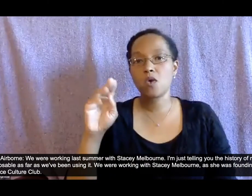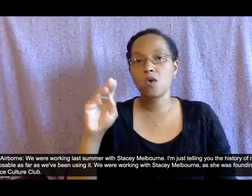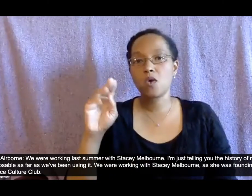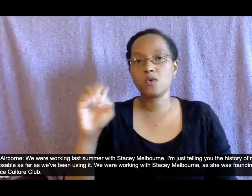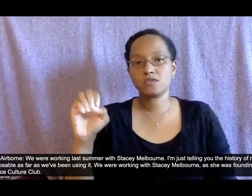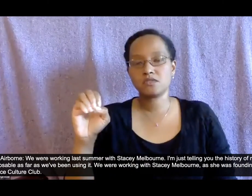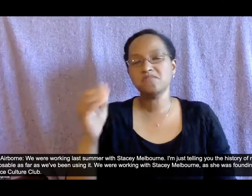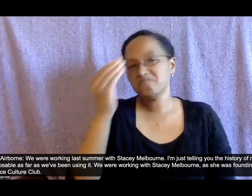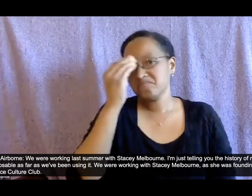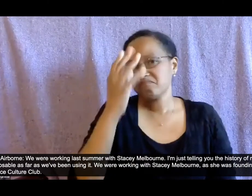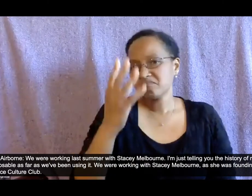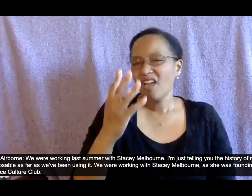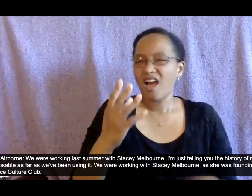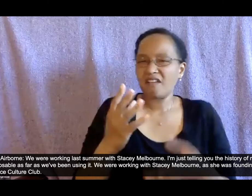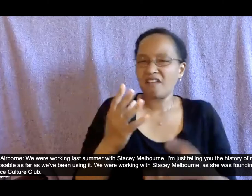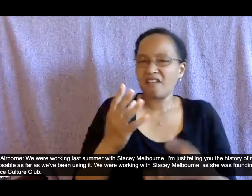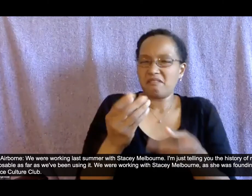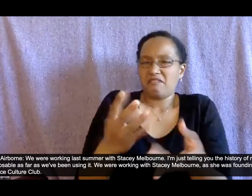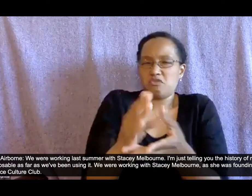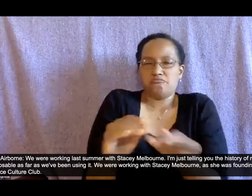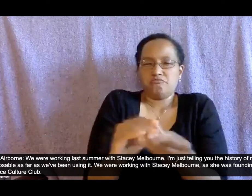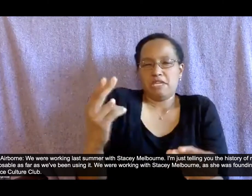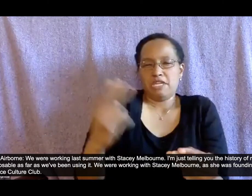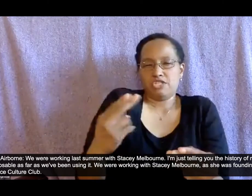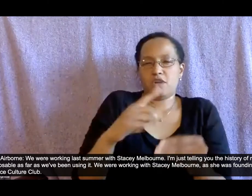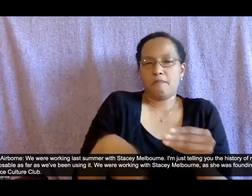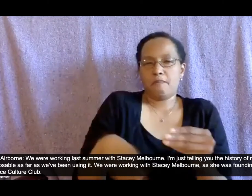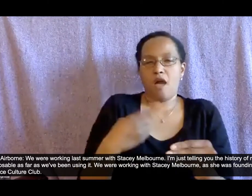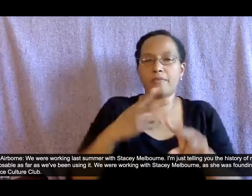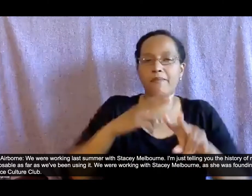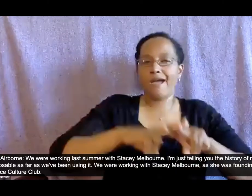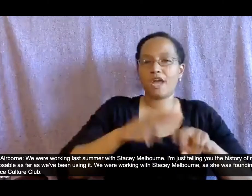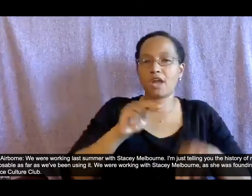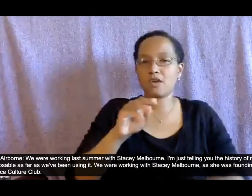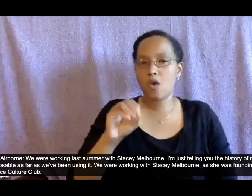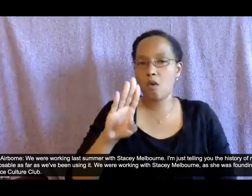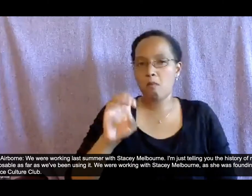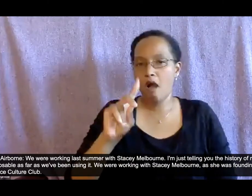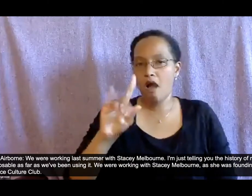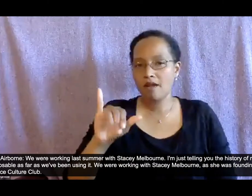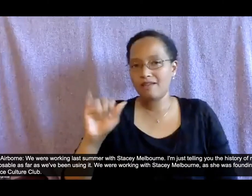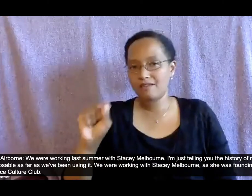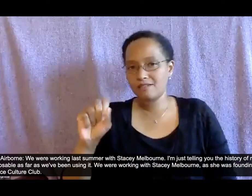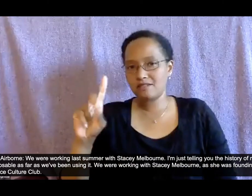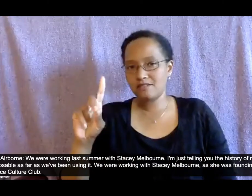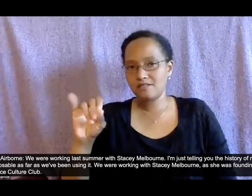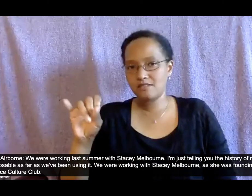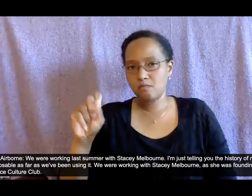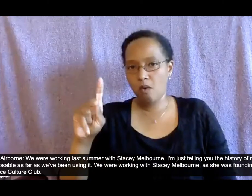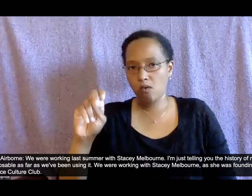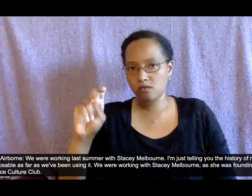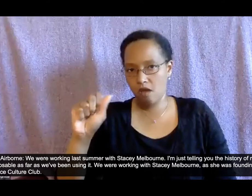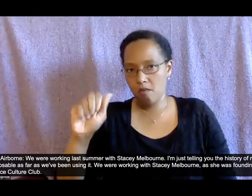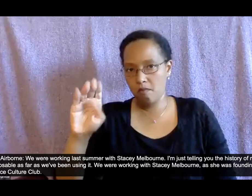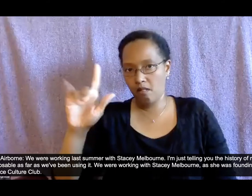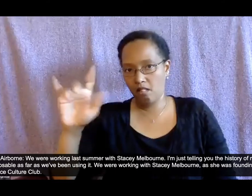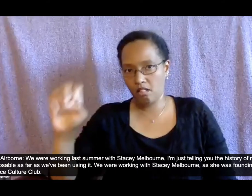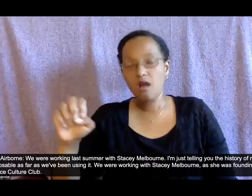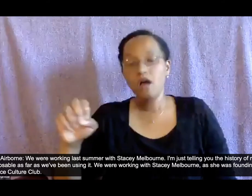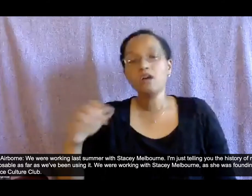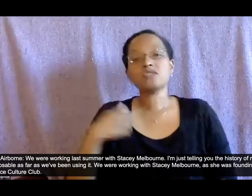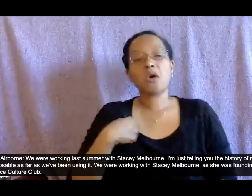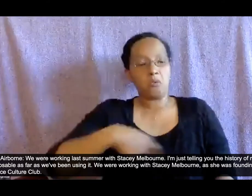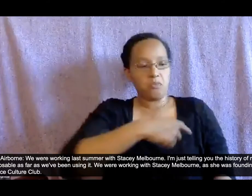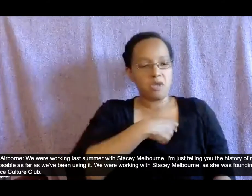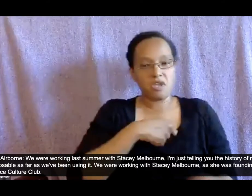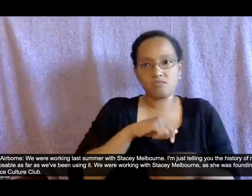history of nobody is disposable as far as we've been using it we were working with stacy milburn as she was founding the disability